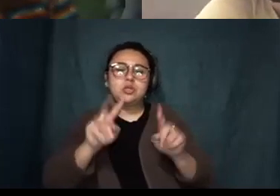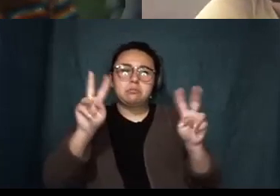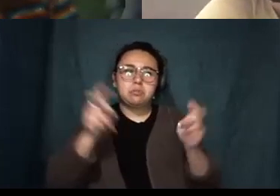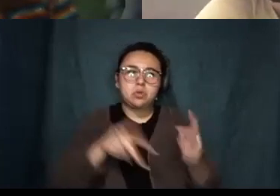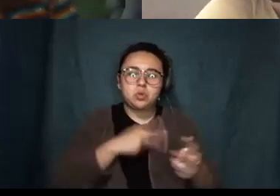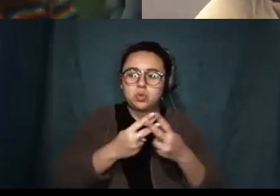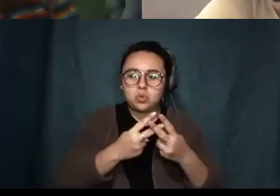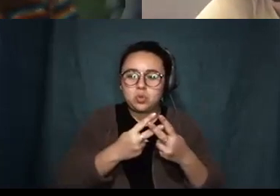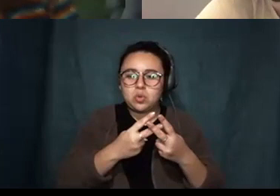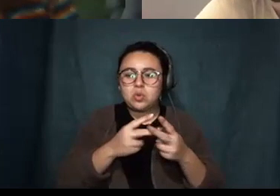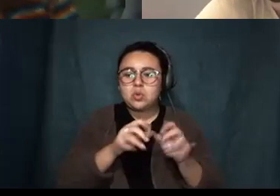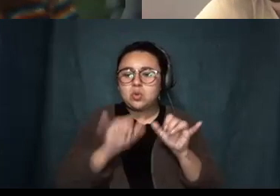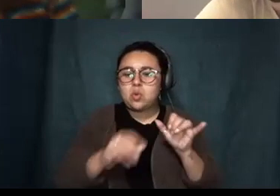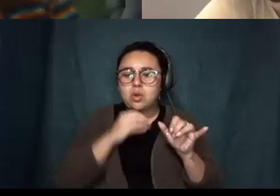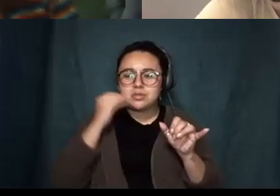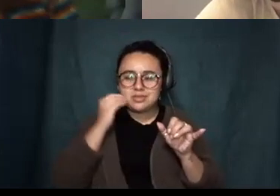have gotten me through too